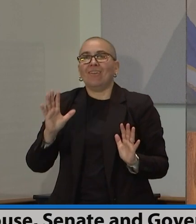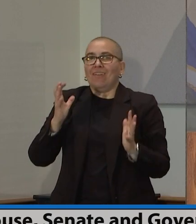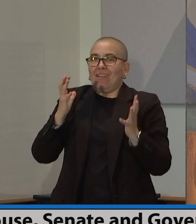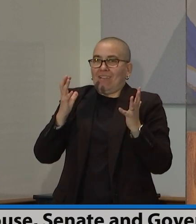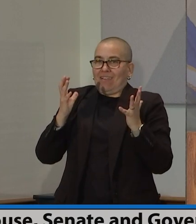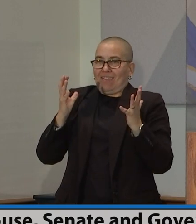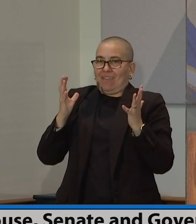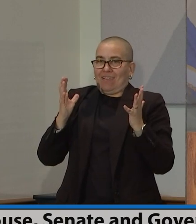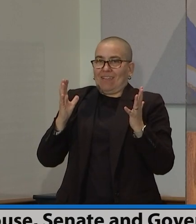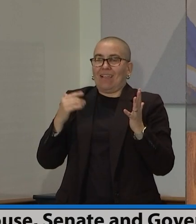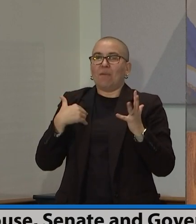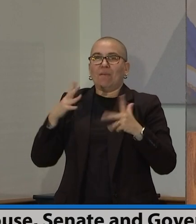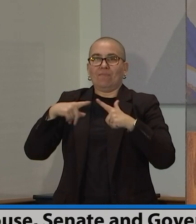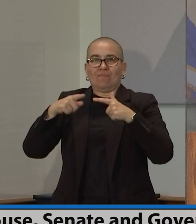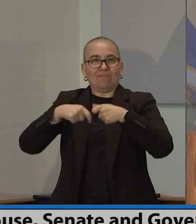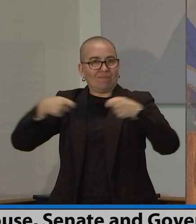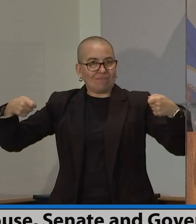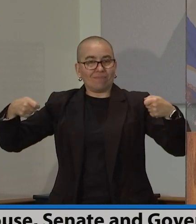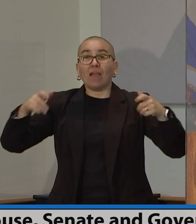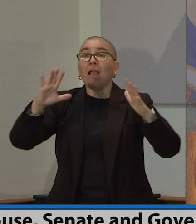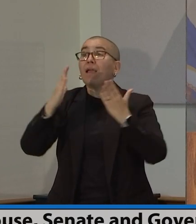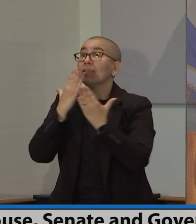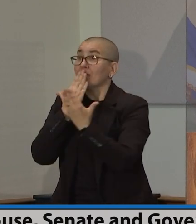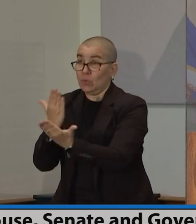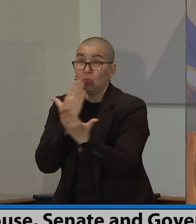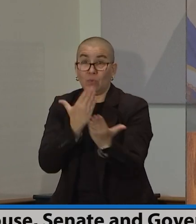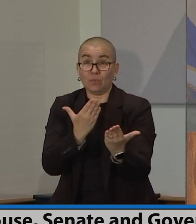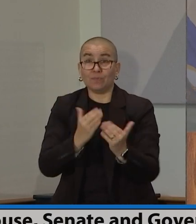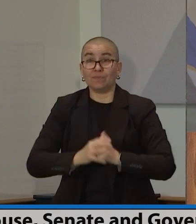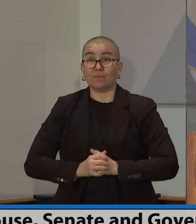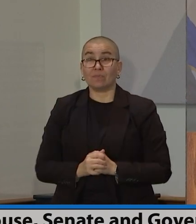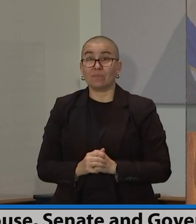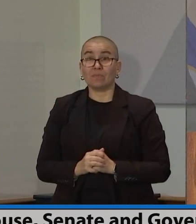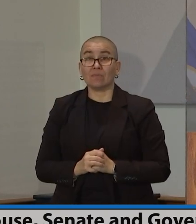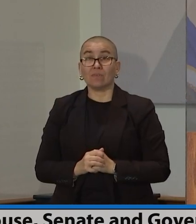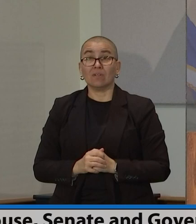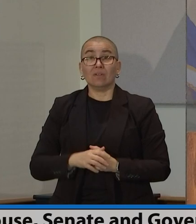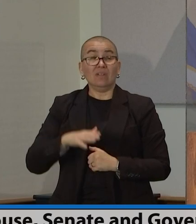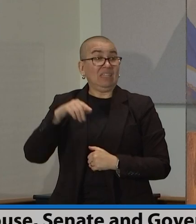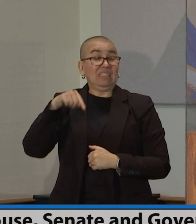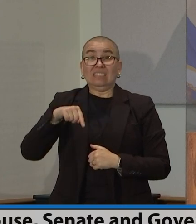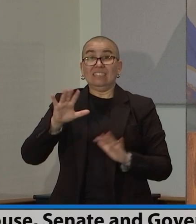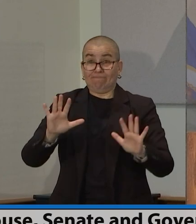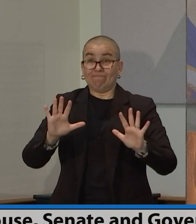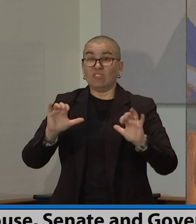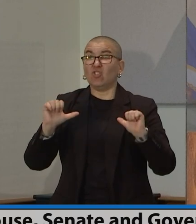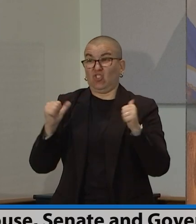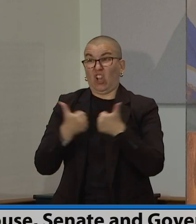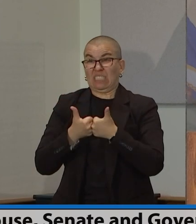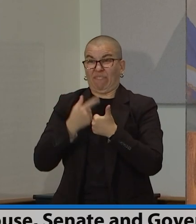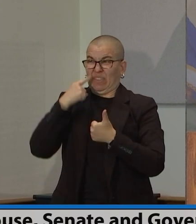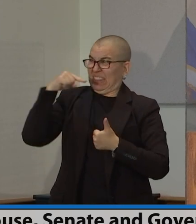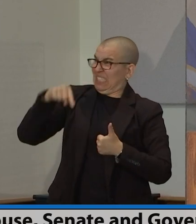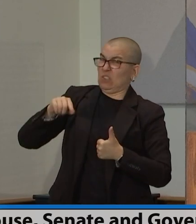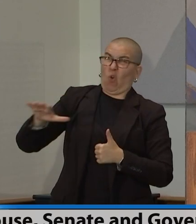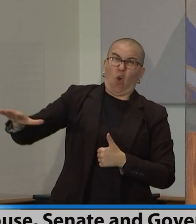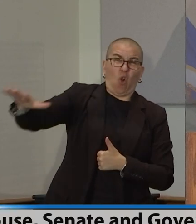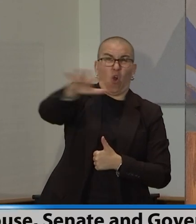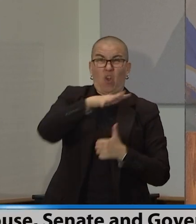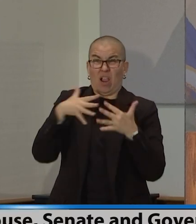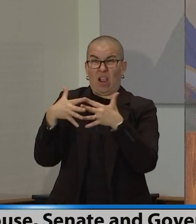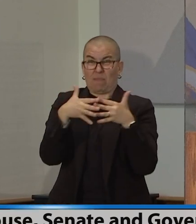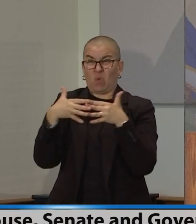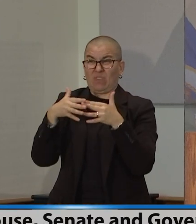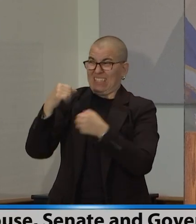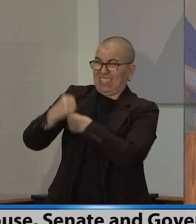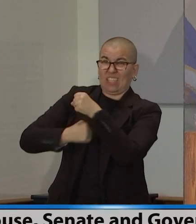thank you again. This is always a challenge. Again, America in 2021, it seems